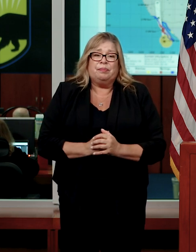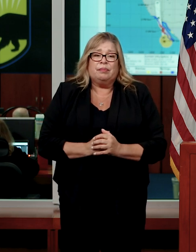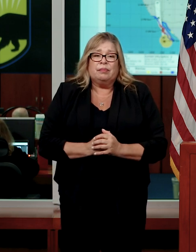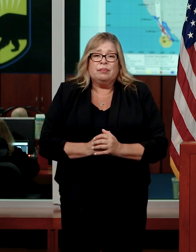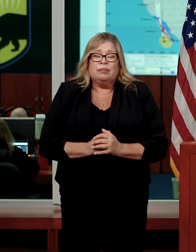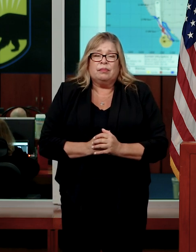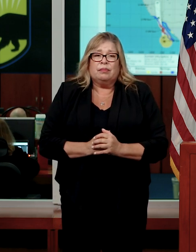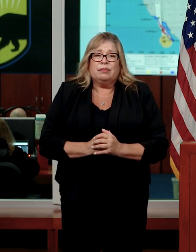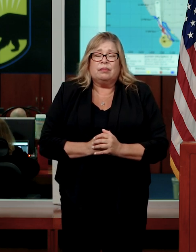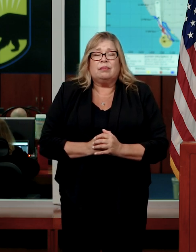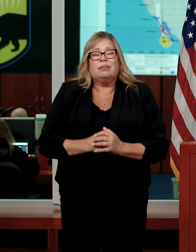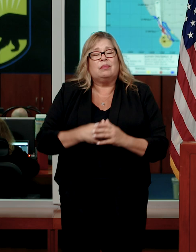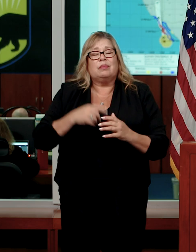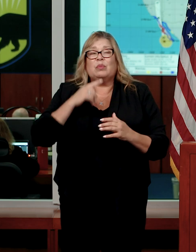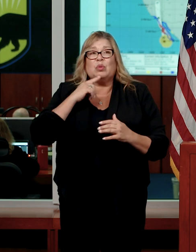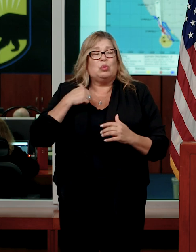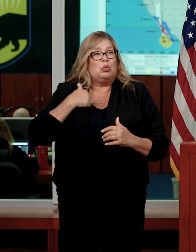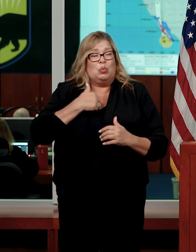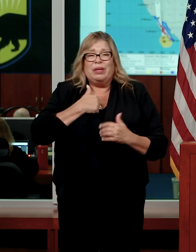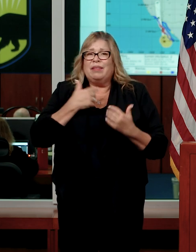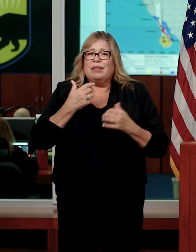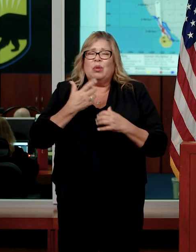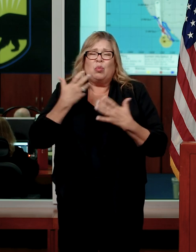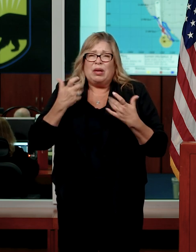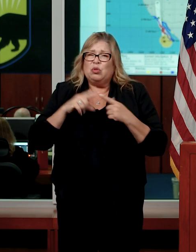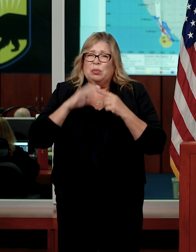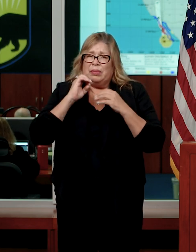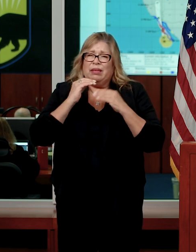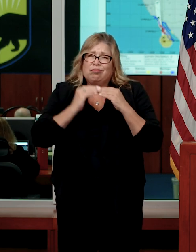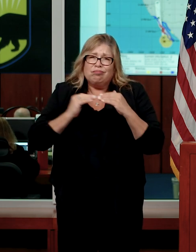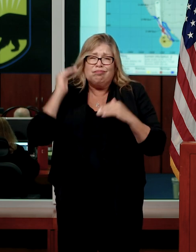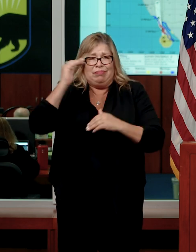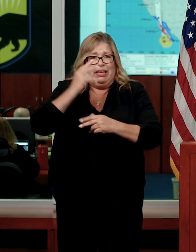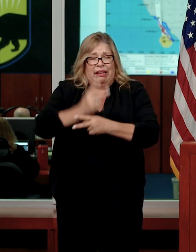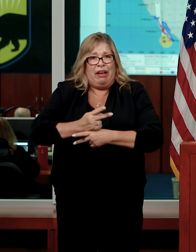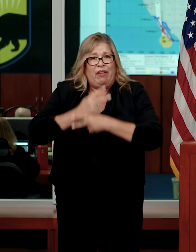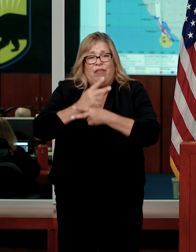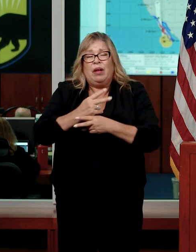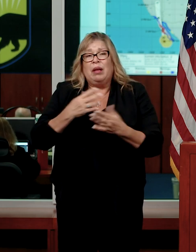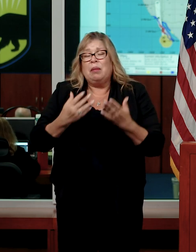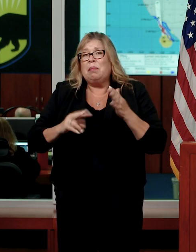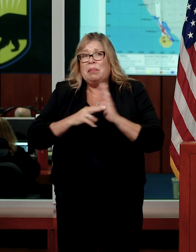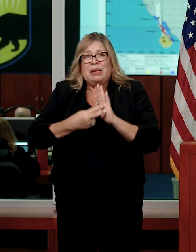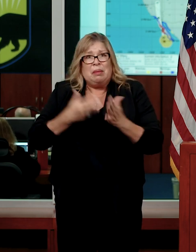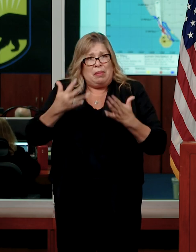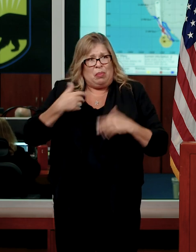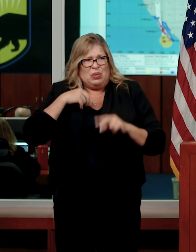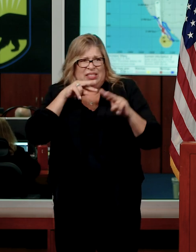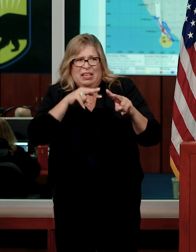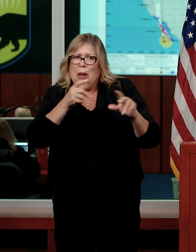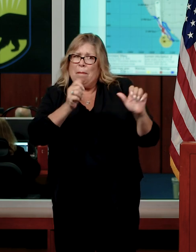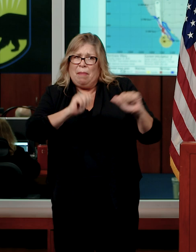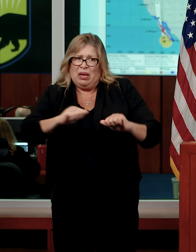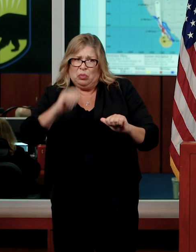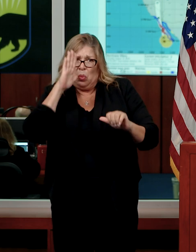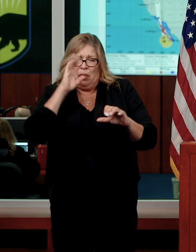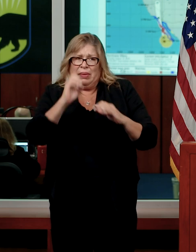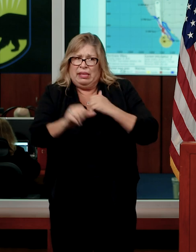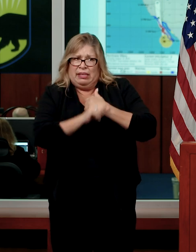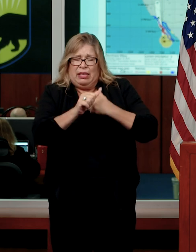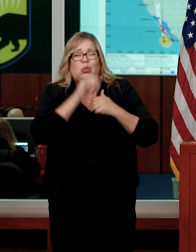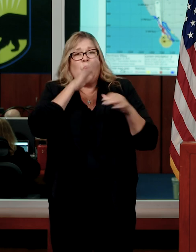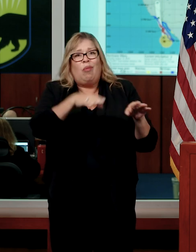Out of the abundance of caution, Caltrans may close roadways proactively to ensure your